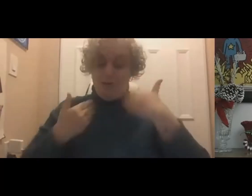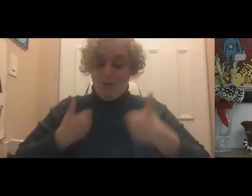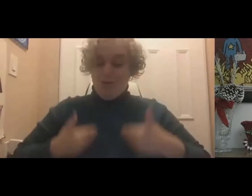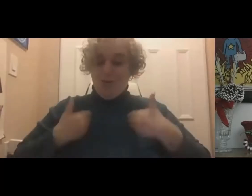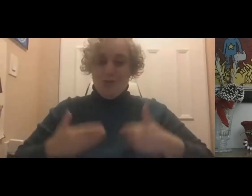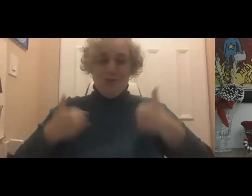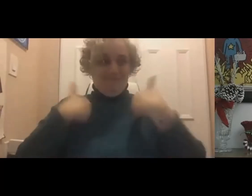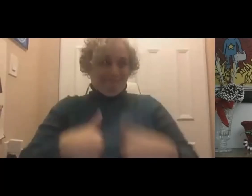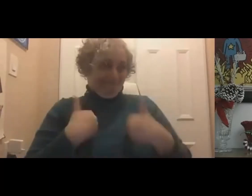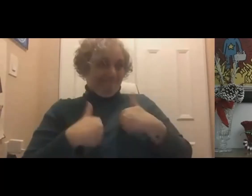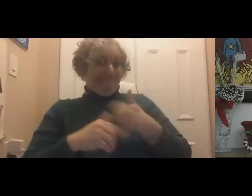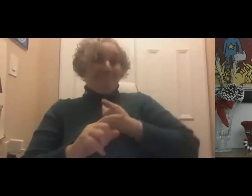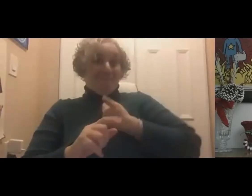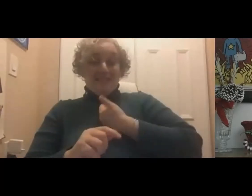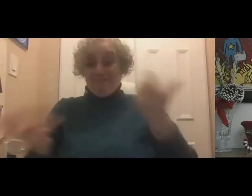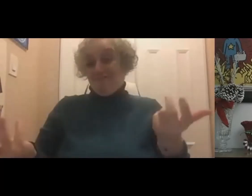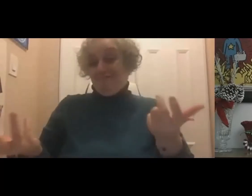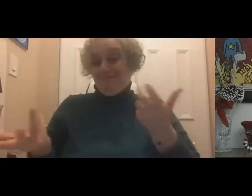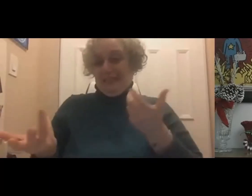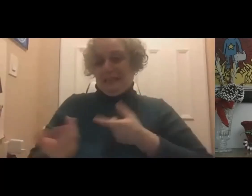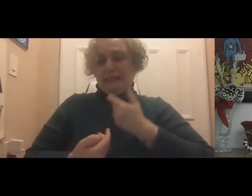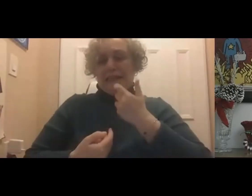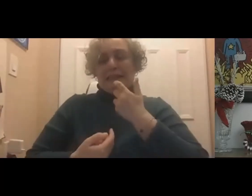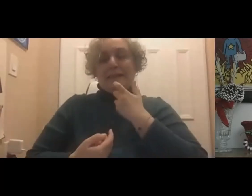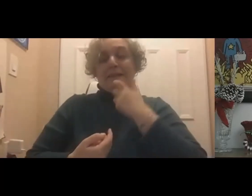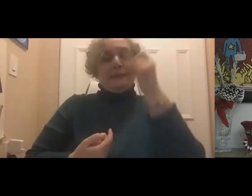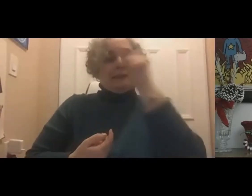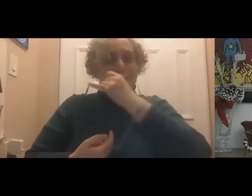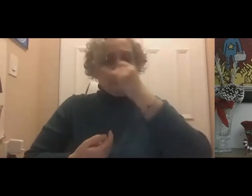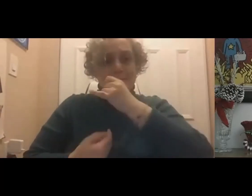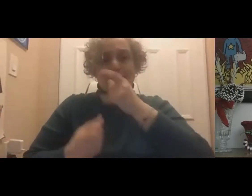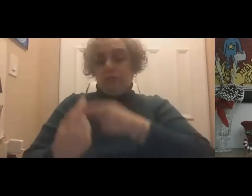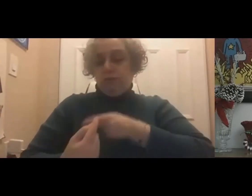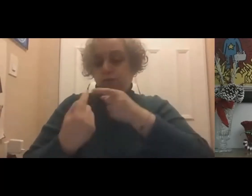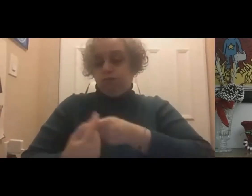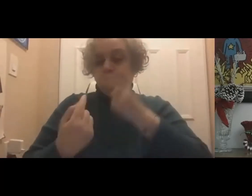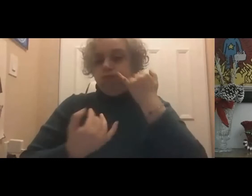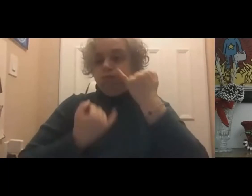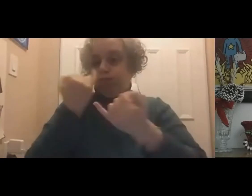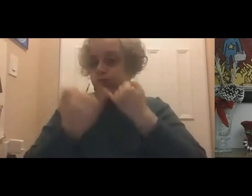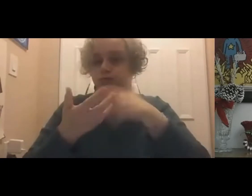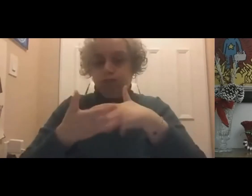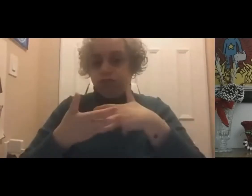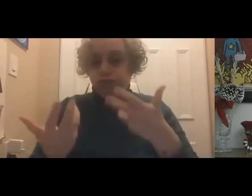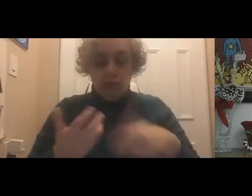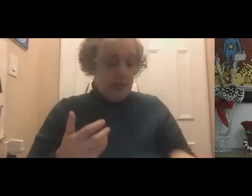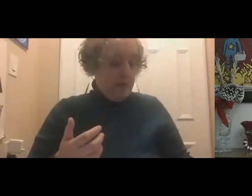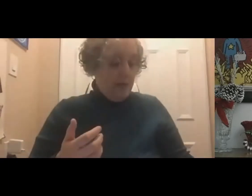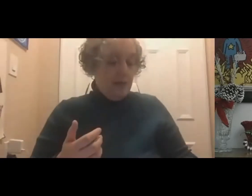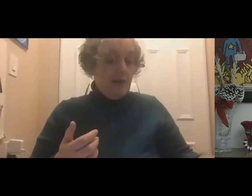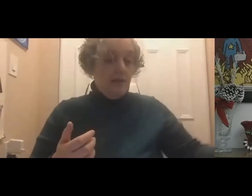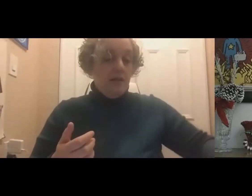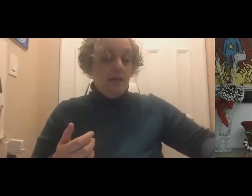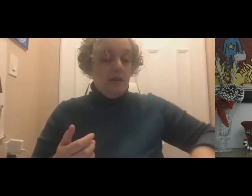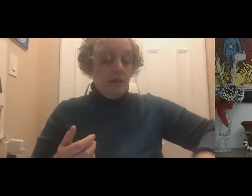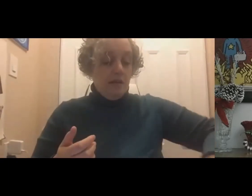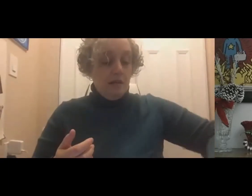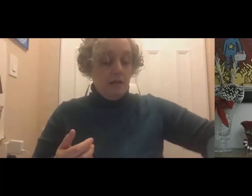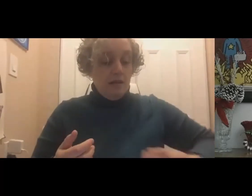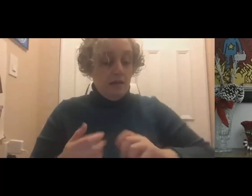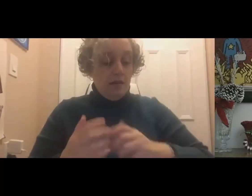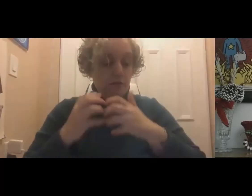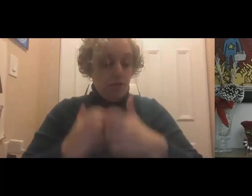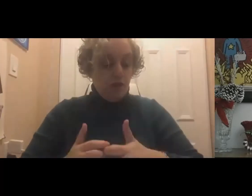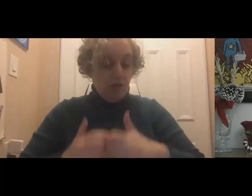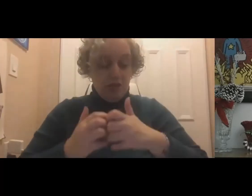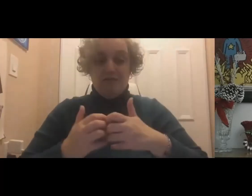really struggle with this idea of this machine between me and a person.